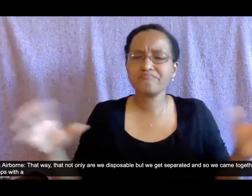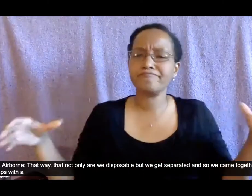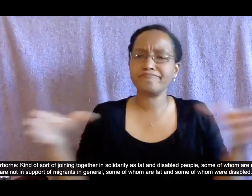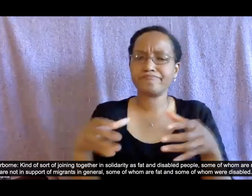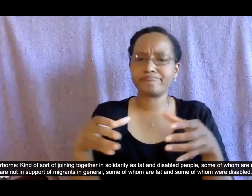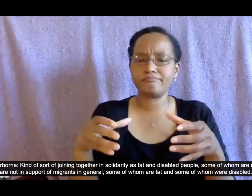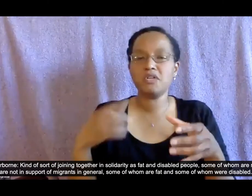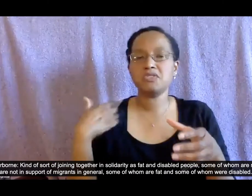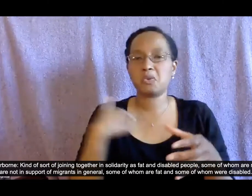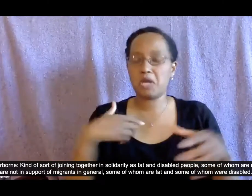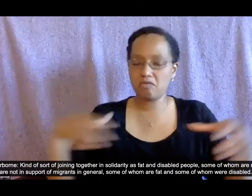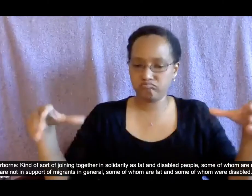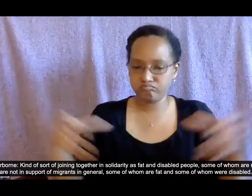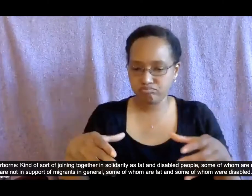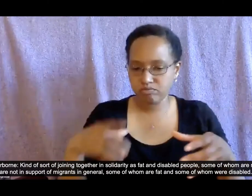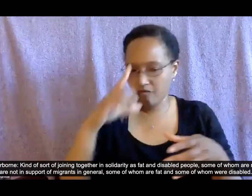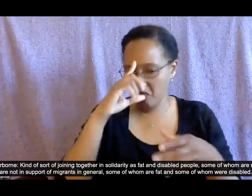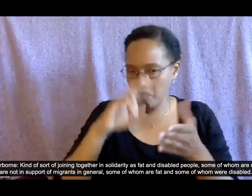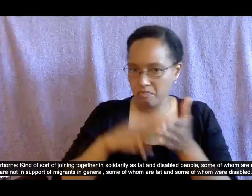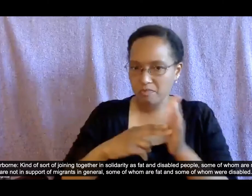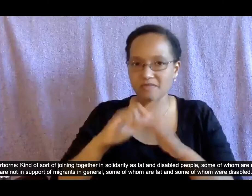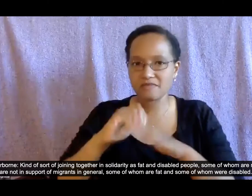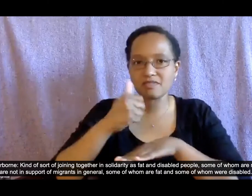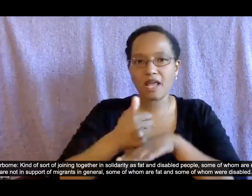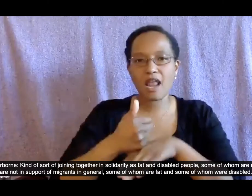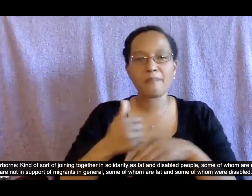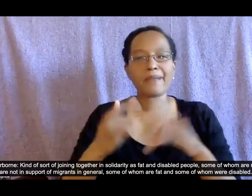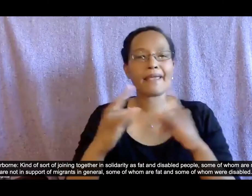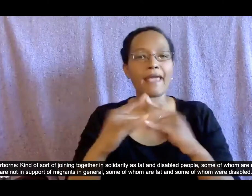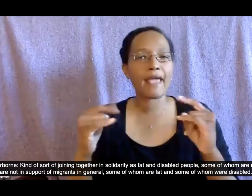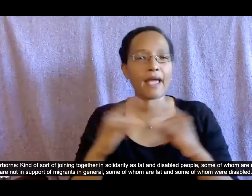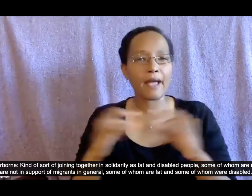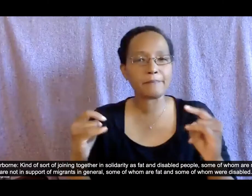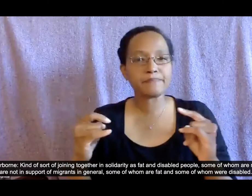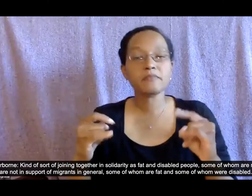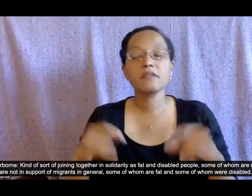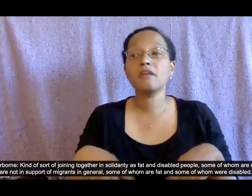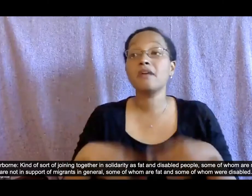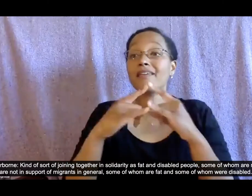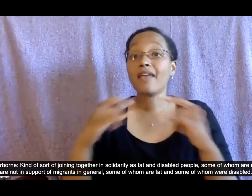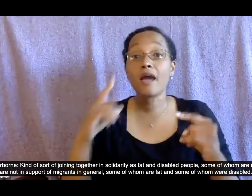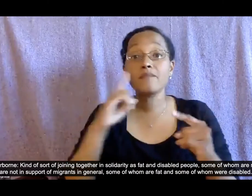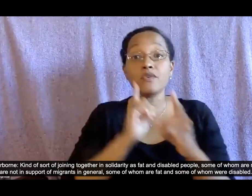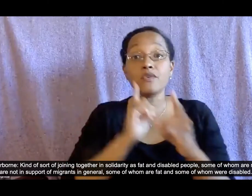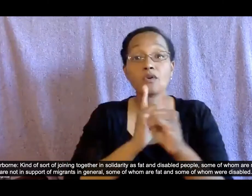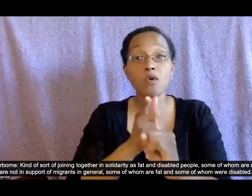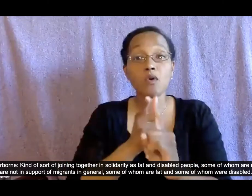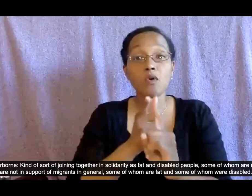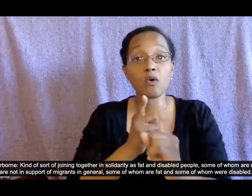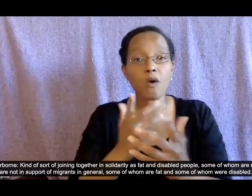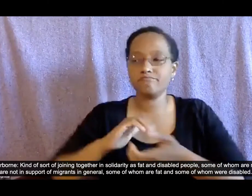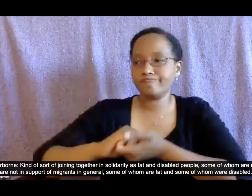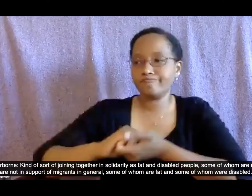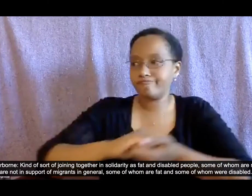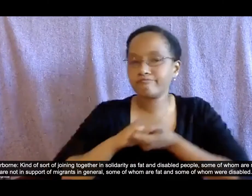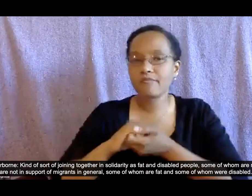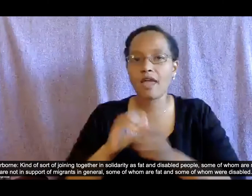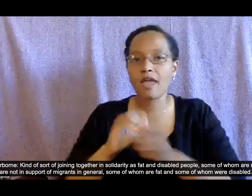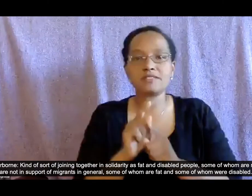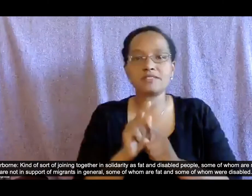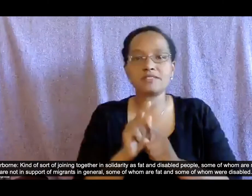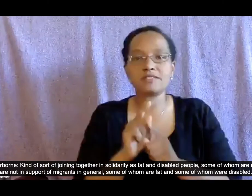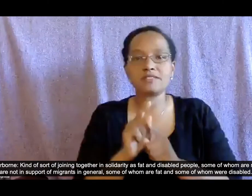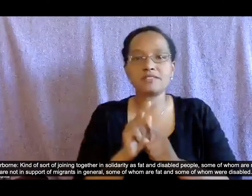a kind of sort of joining together in solidarity as fat and disabled people some of whom are migrants some of whom are not